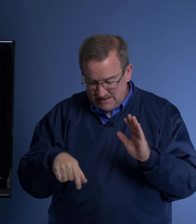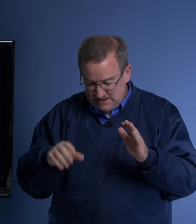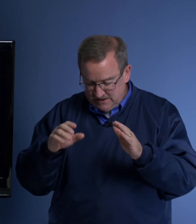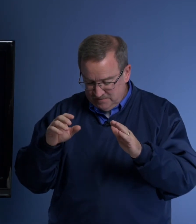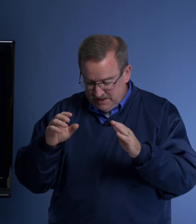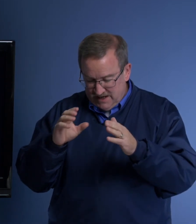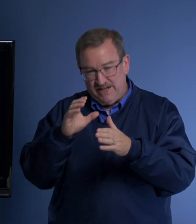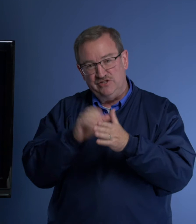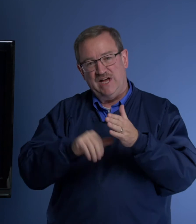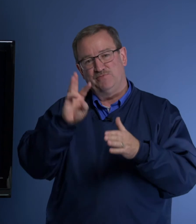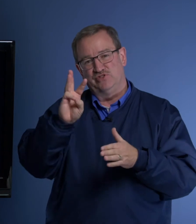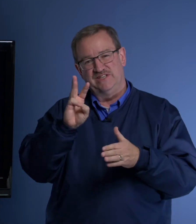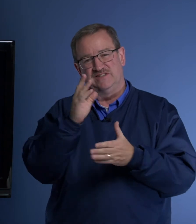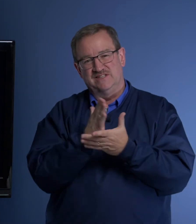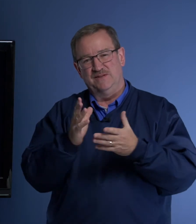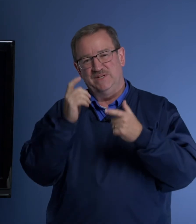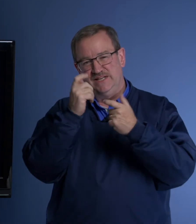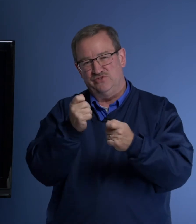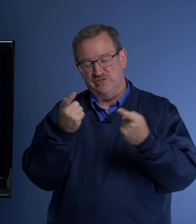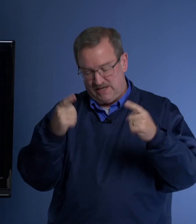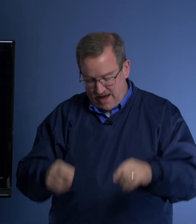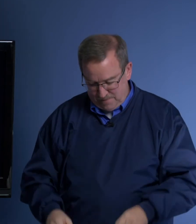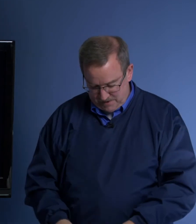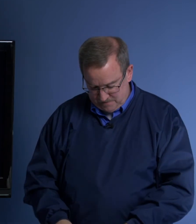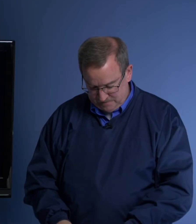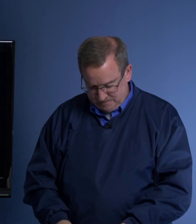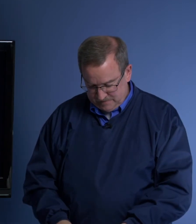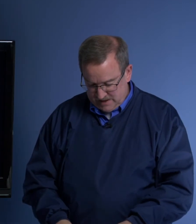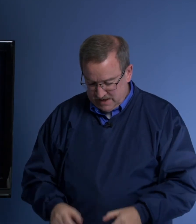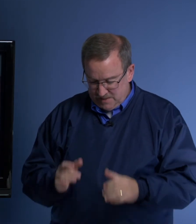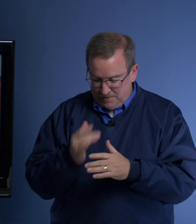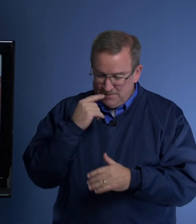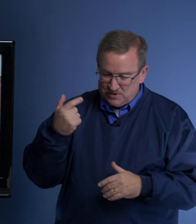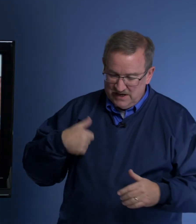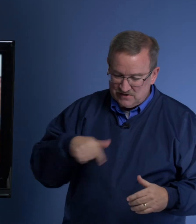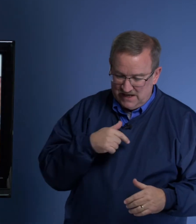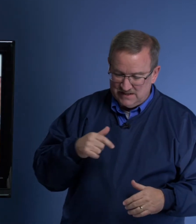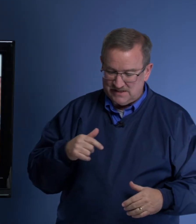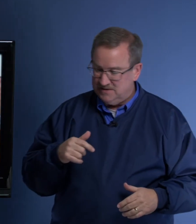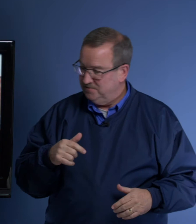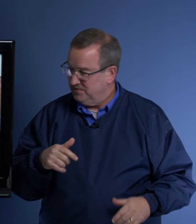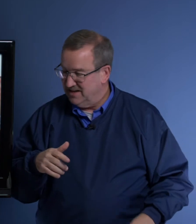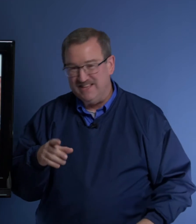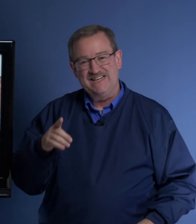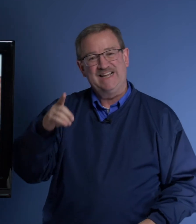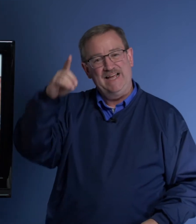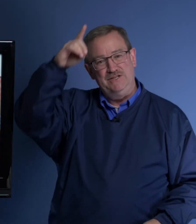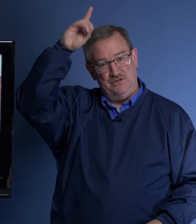says here in chapter six that something interesting happened. The Bible tells us that Daniel,